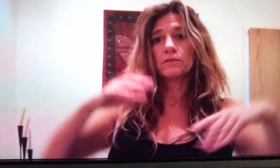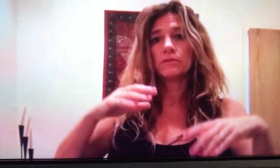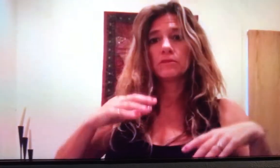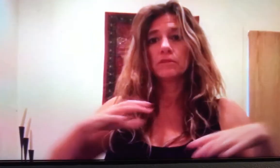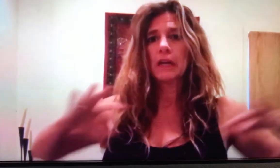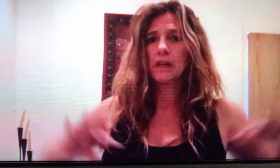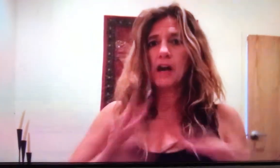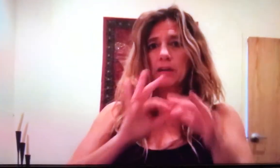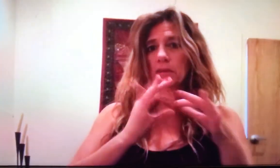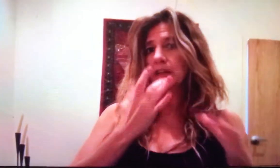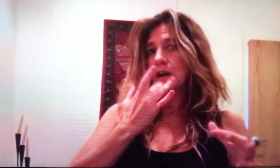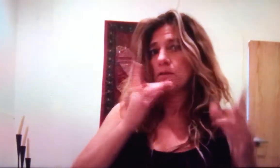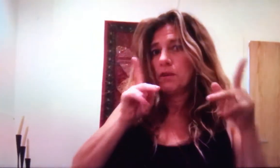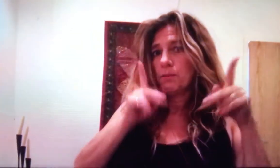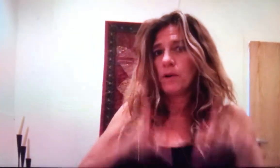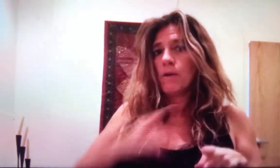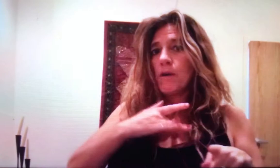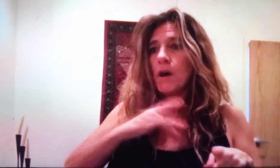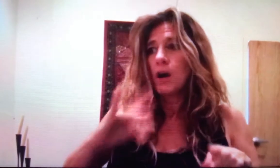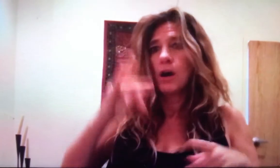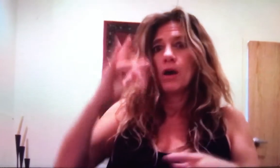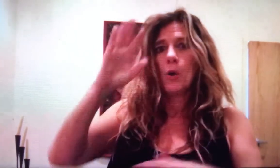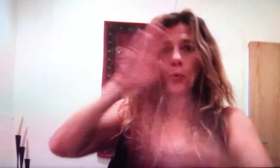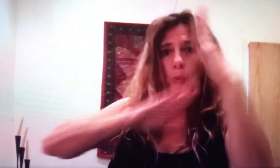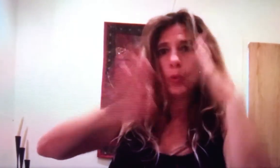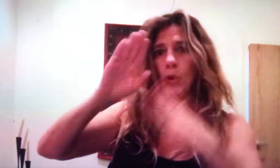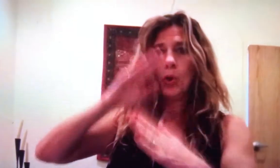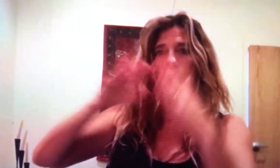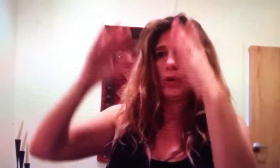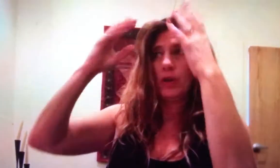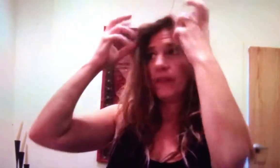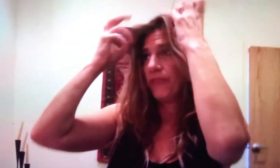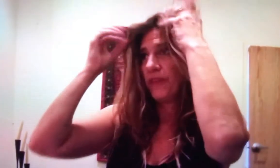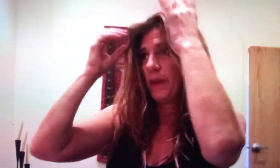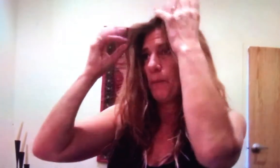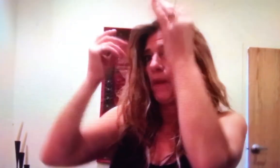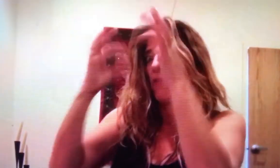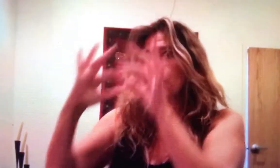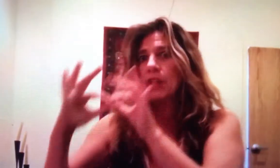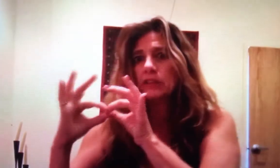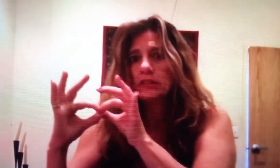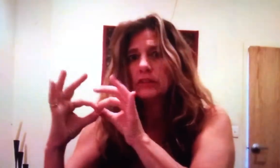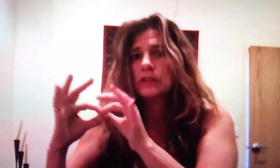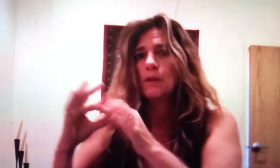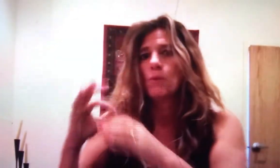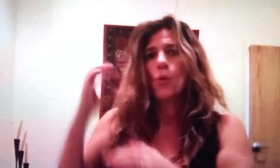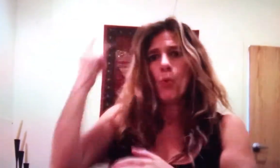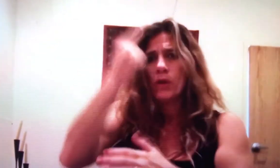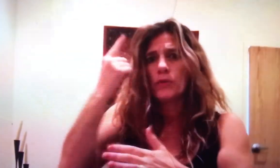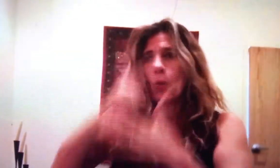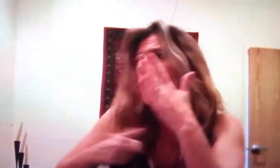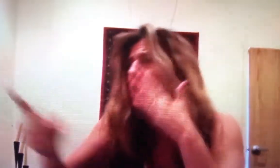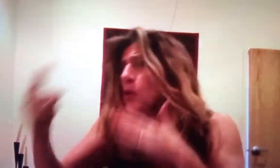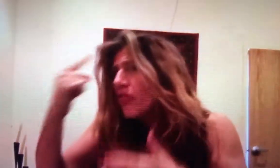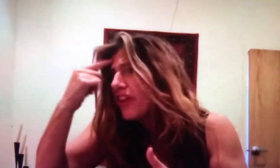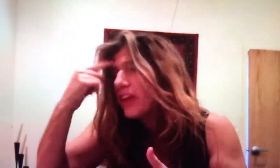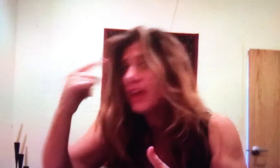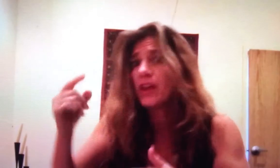Anxious attachment, what does that look like? A type of person who worries a lot about the relationship, wondering what you're